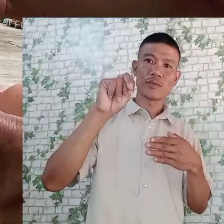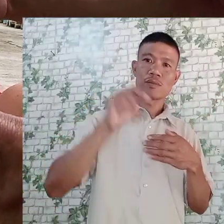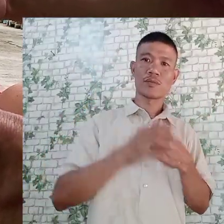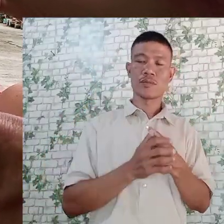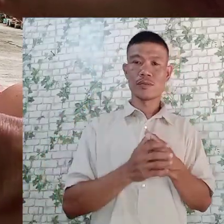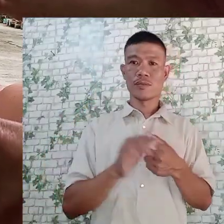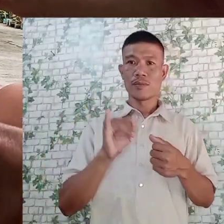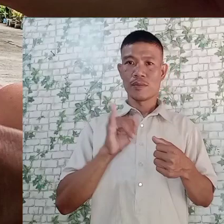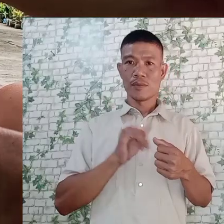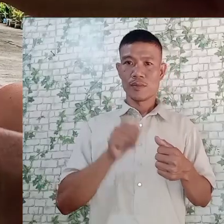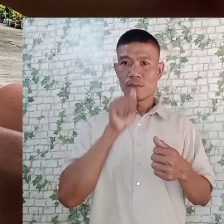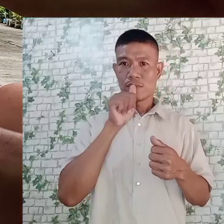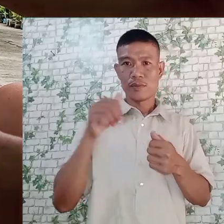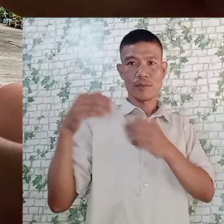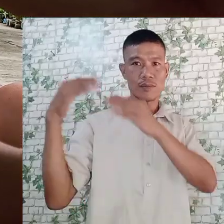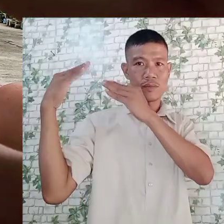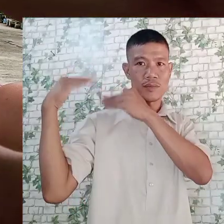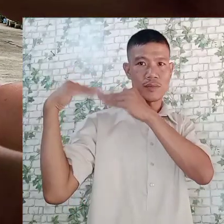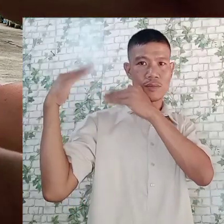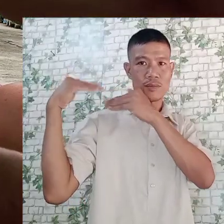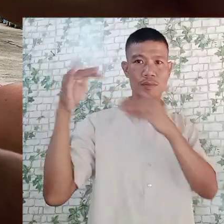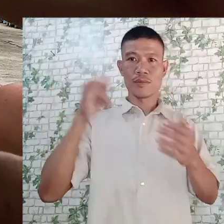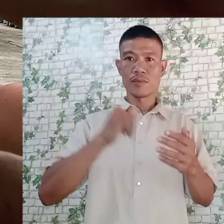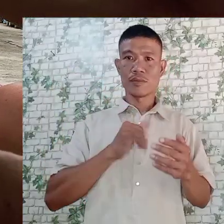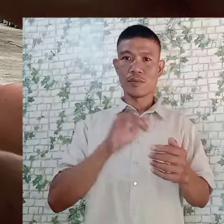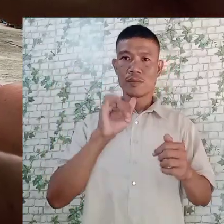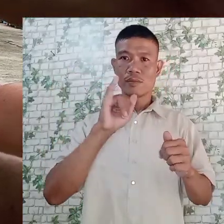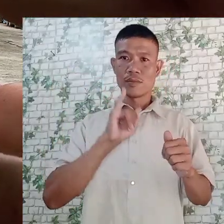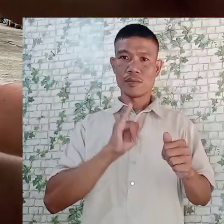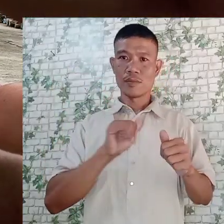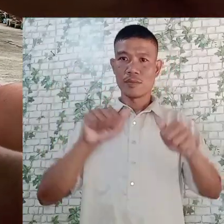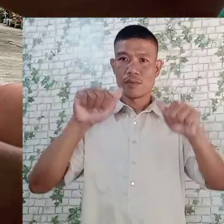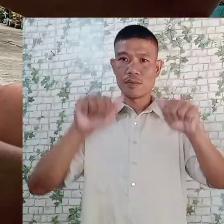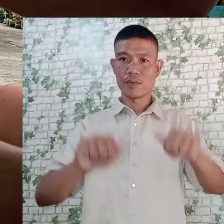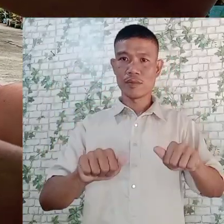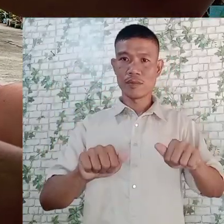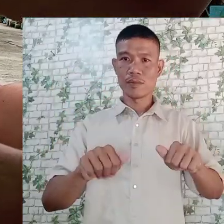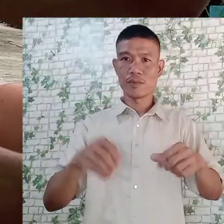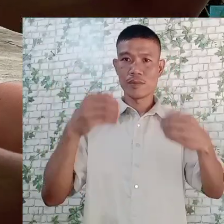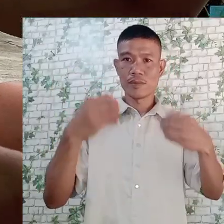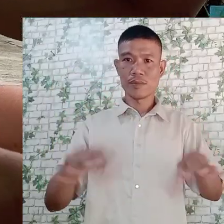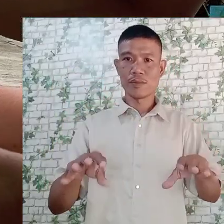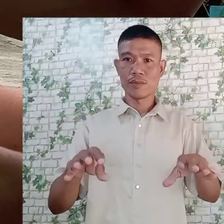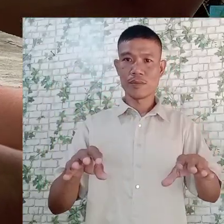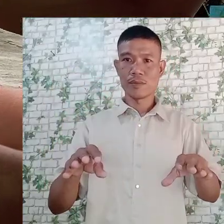16 inches. So, I am hoping that I can finish this